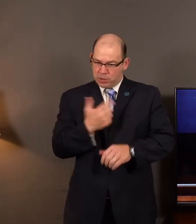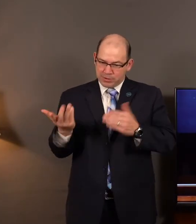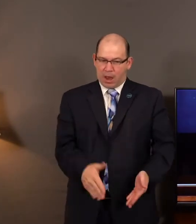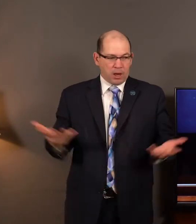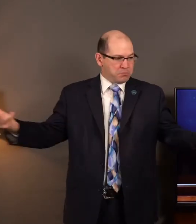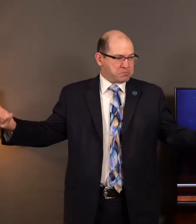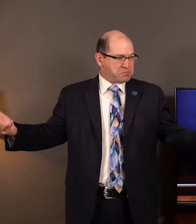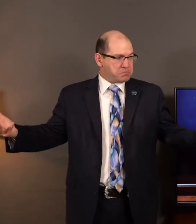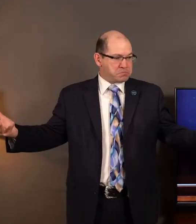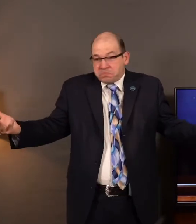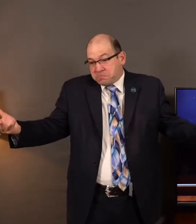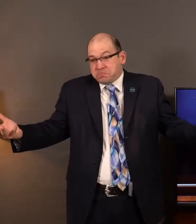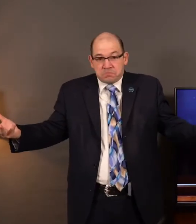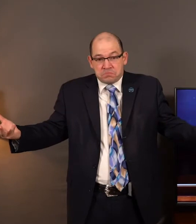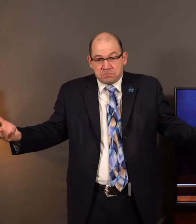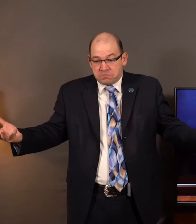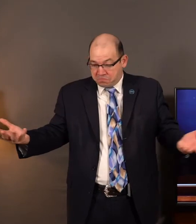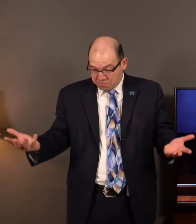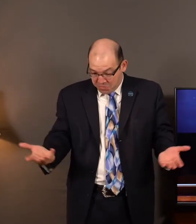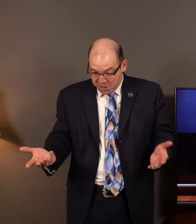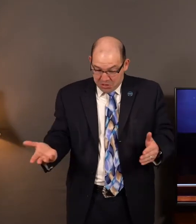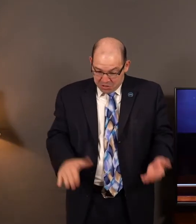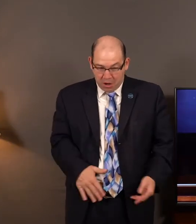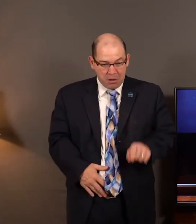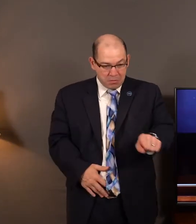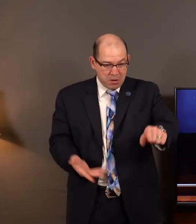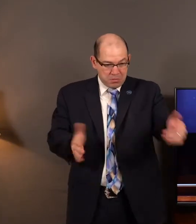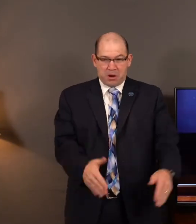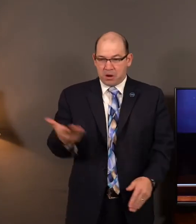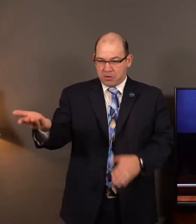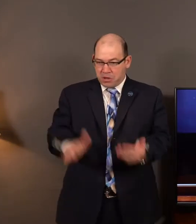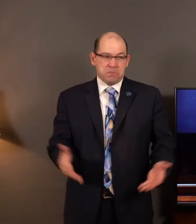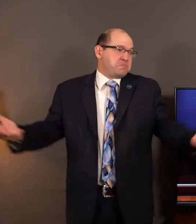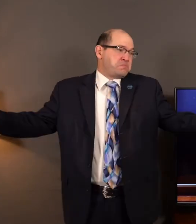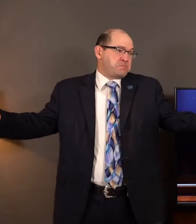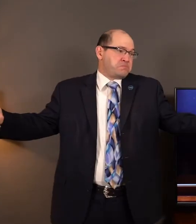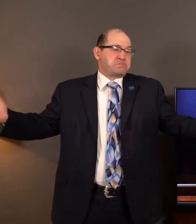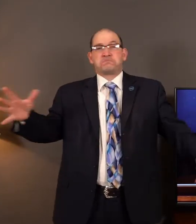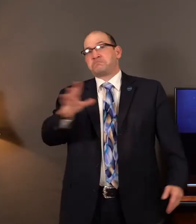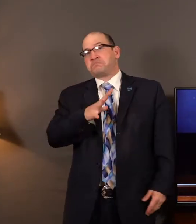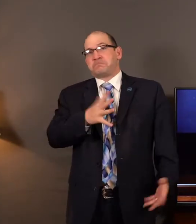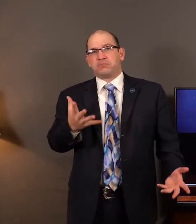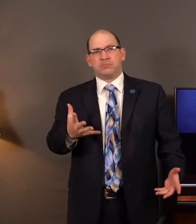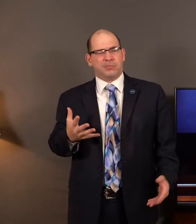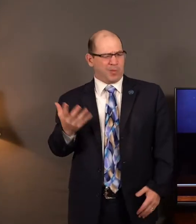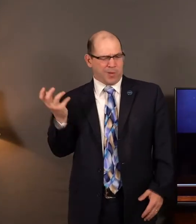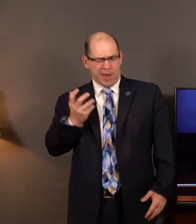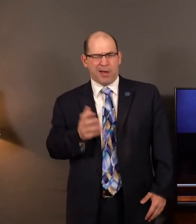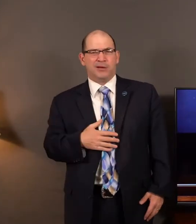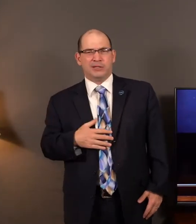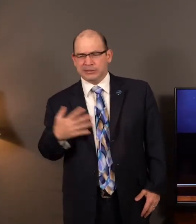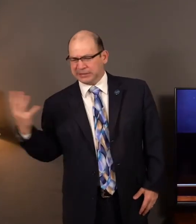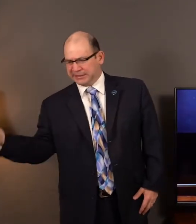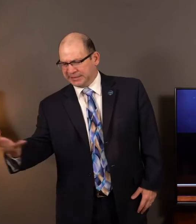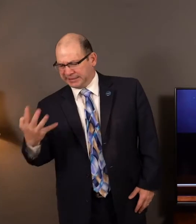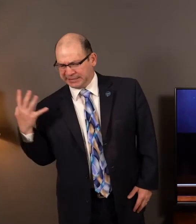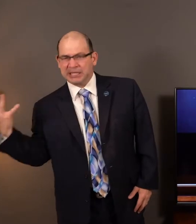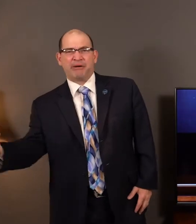but die. Now here these lepers faced a dismal situation. Death stared them in the face